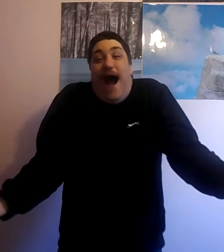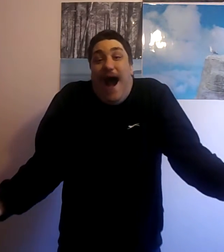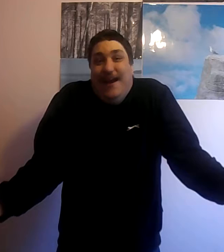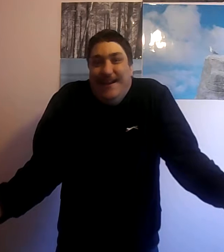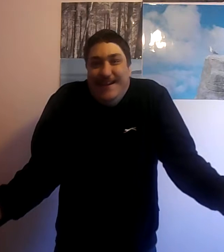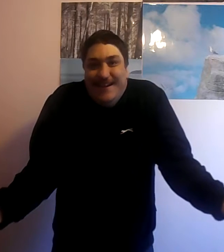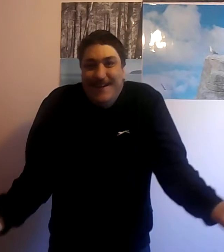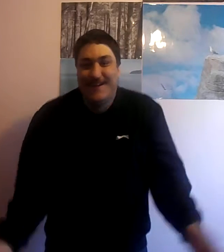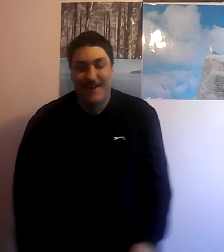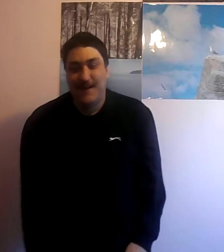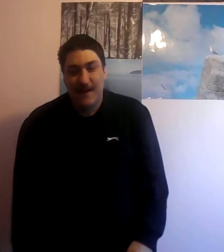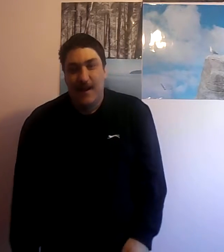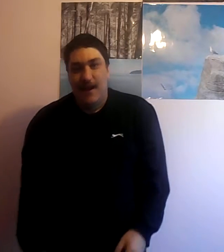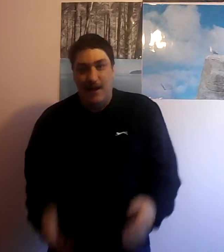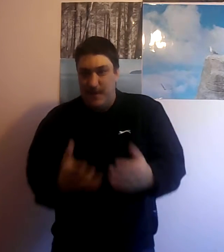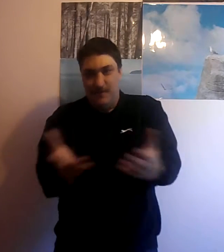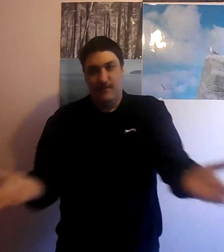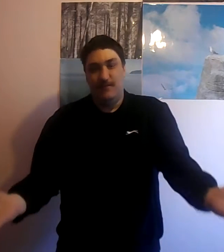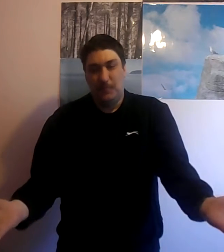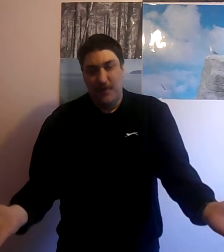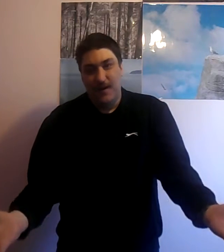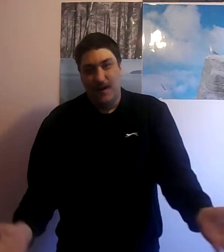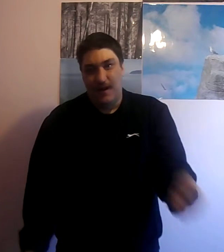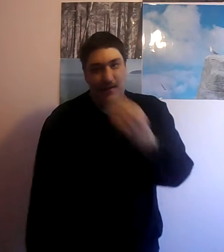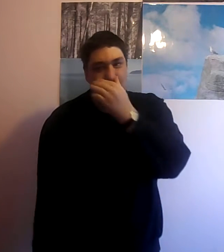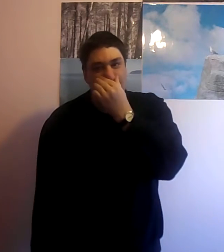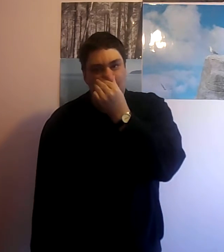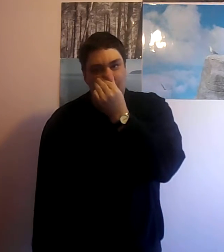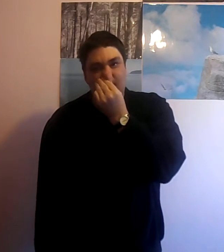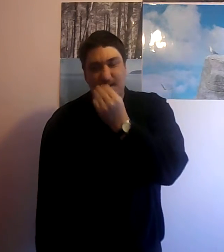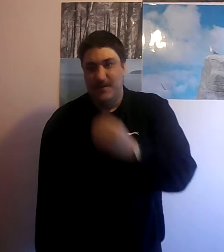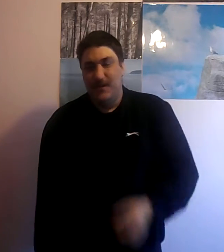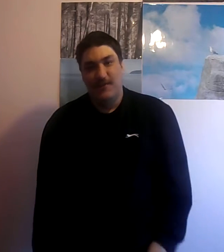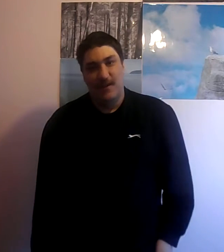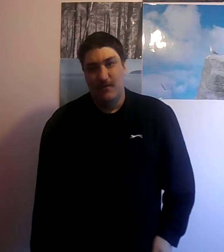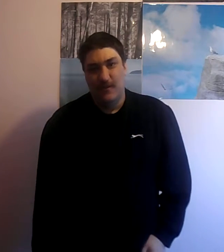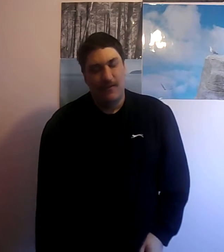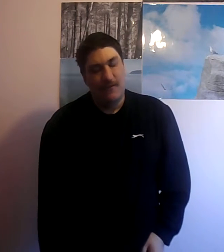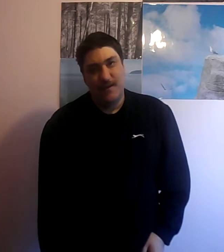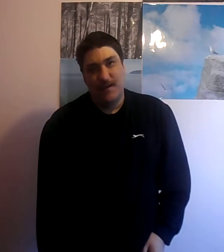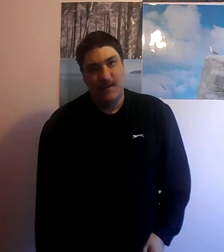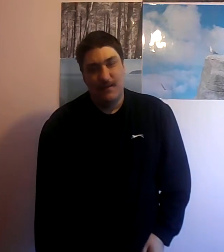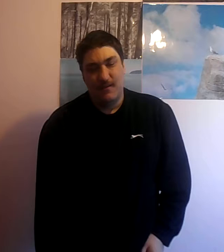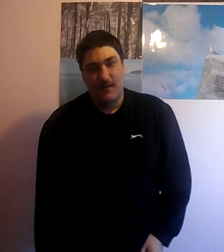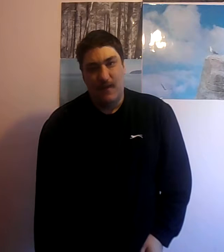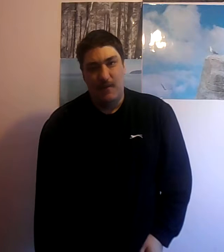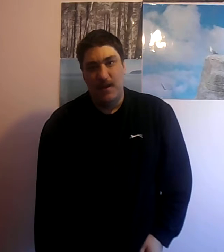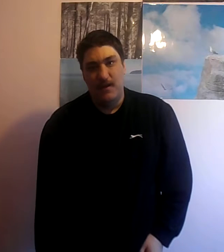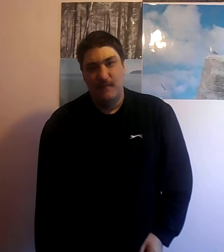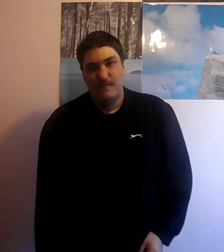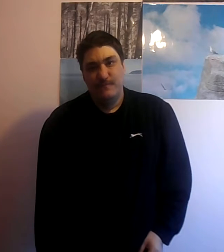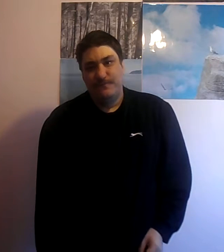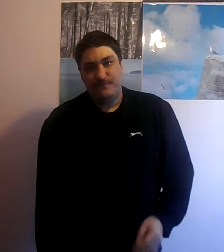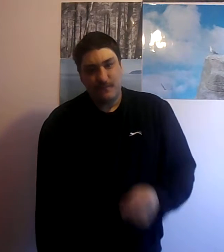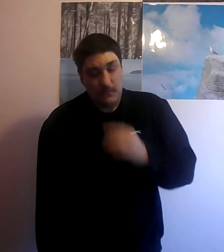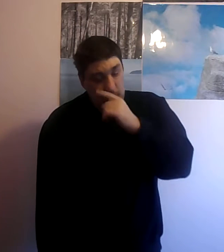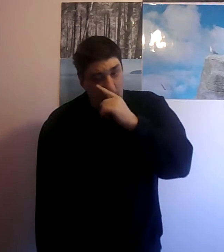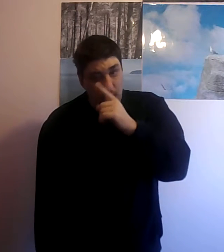I mean the point and clicks you do have to go through some ridiculous stuff I mean the